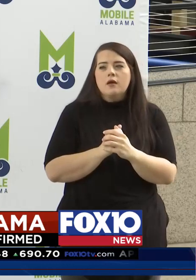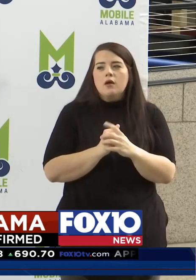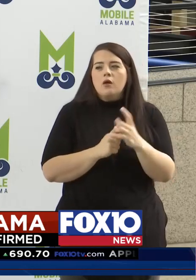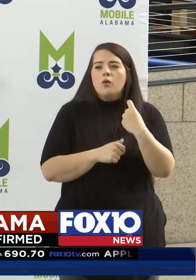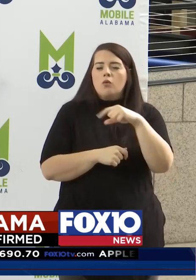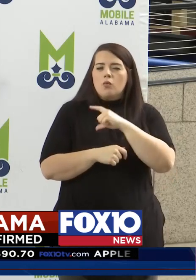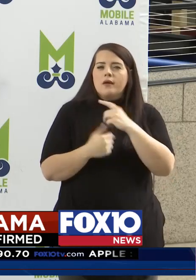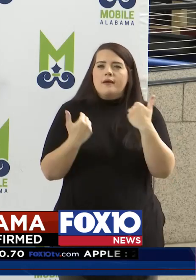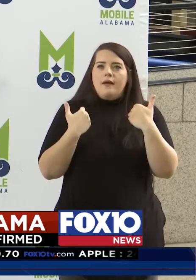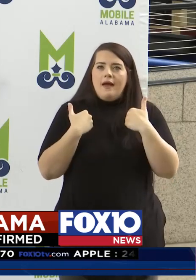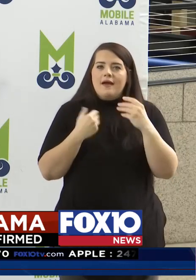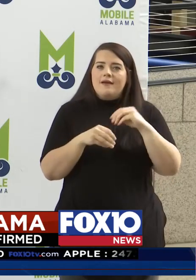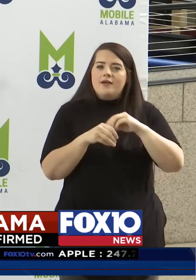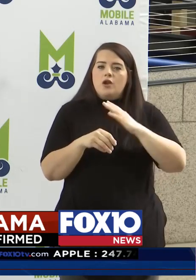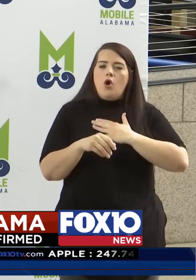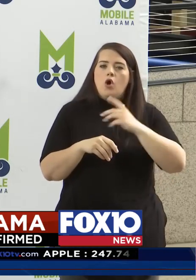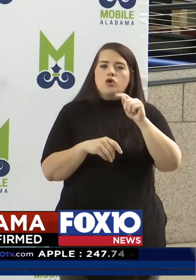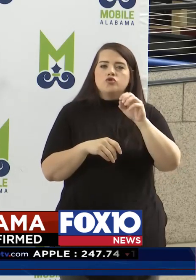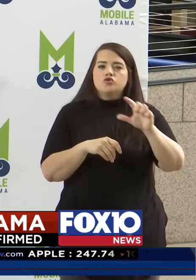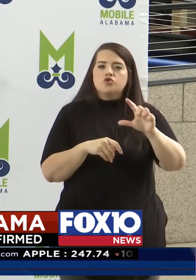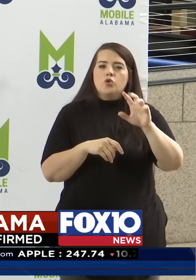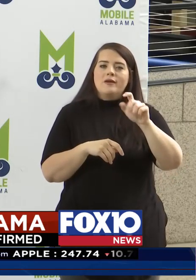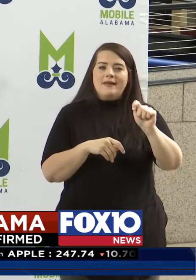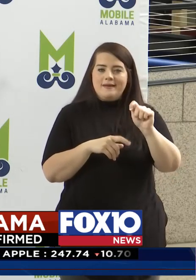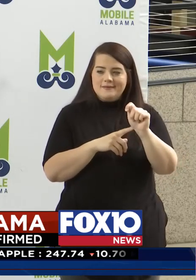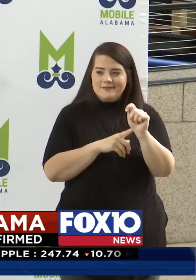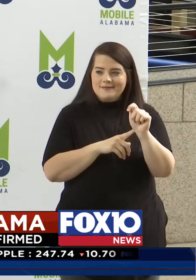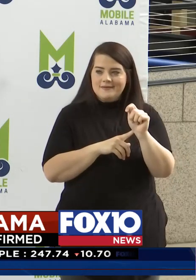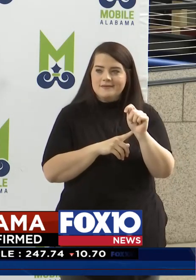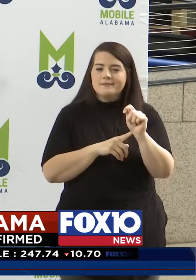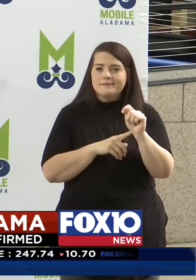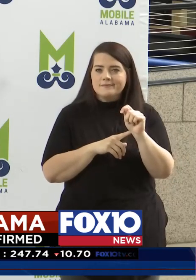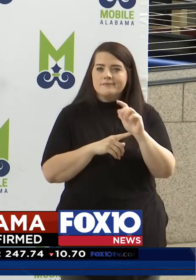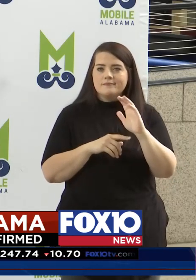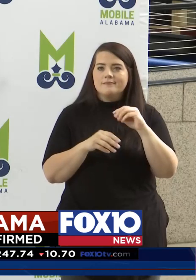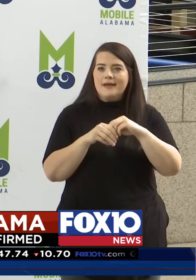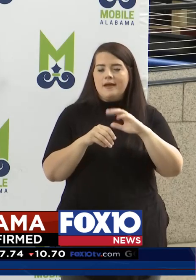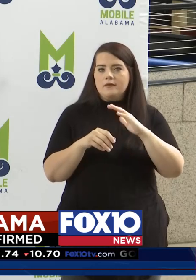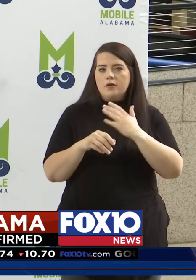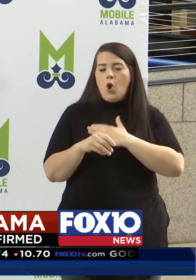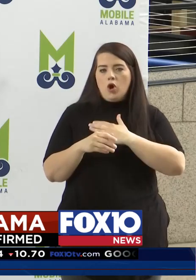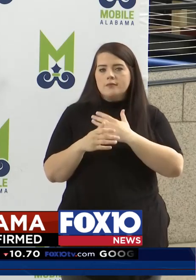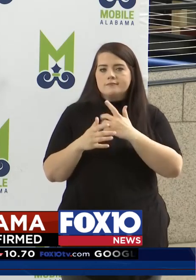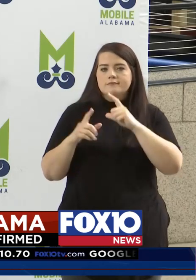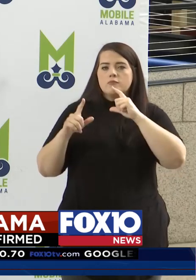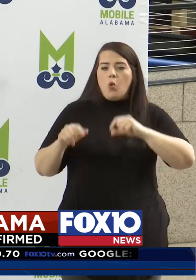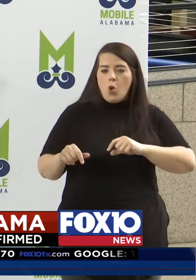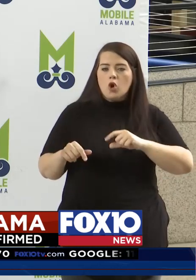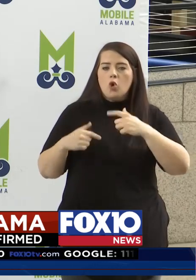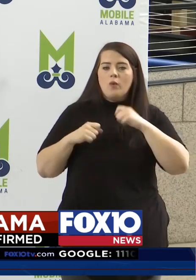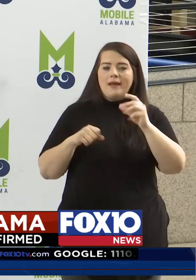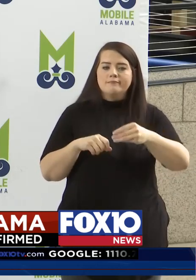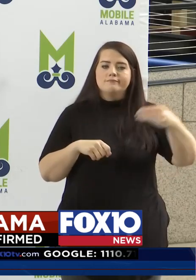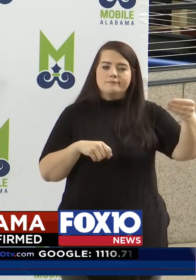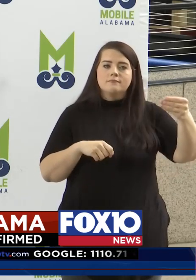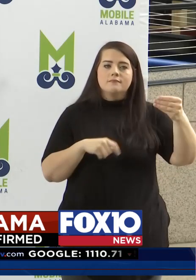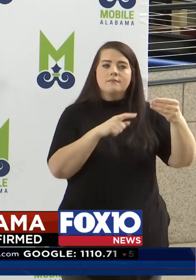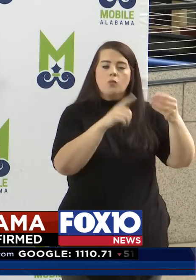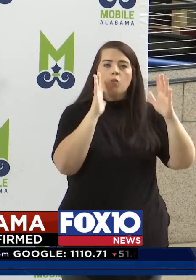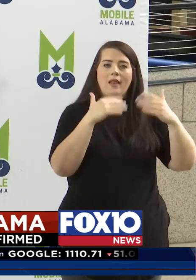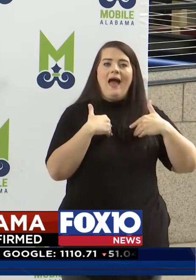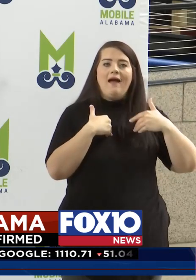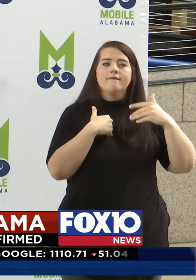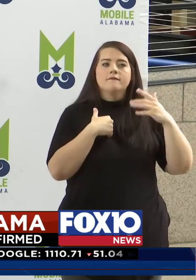We have in our toolkit, we have an order that we could pull out and say that we will have a